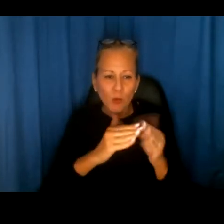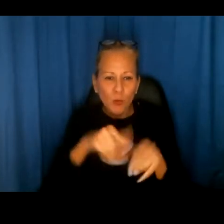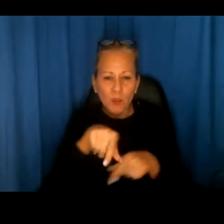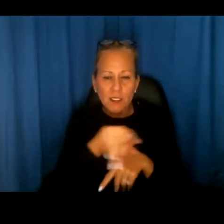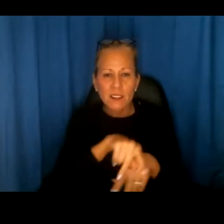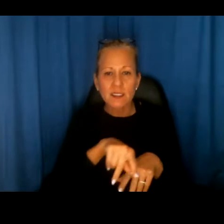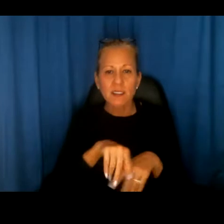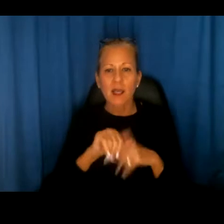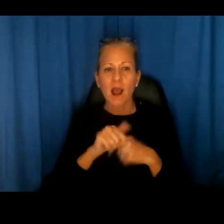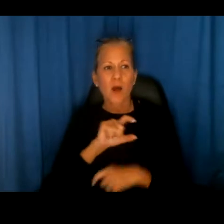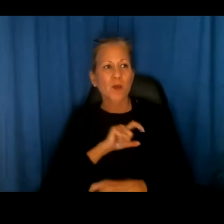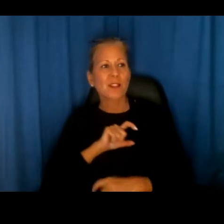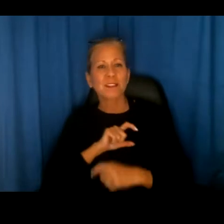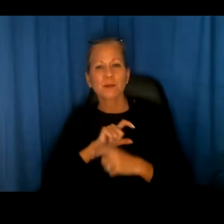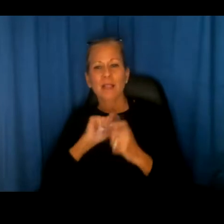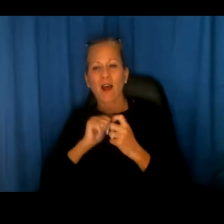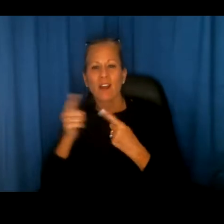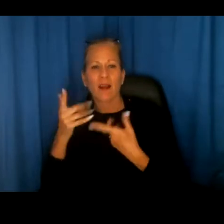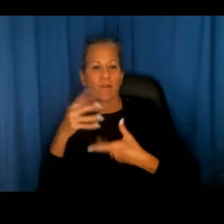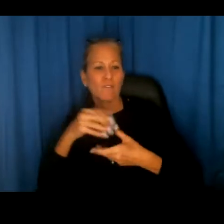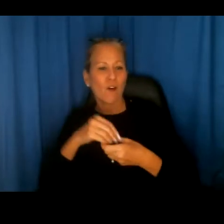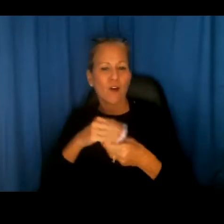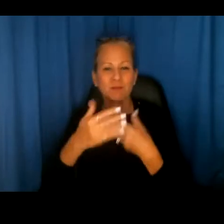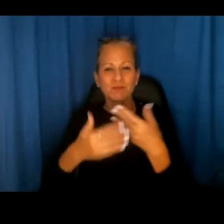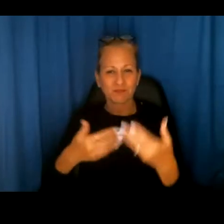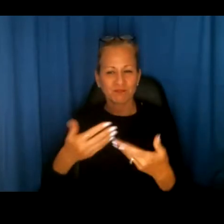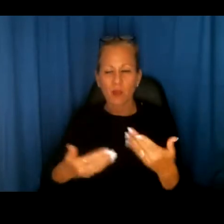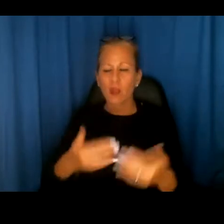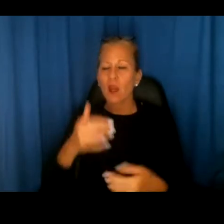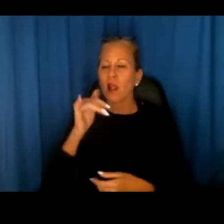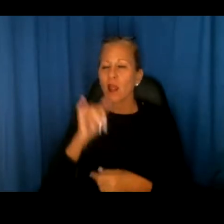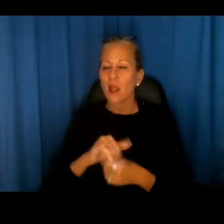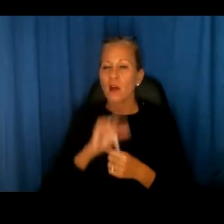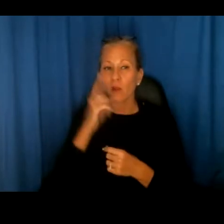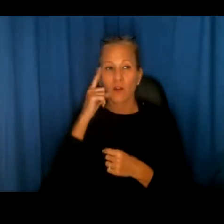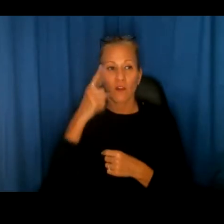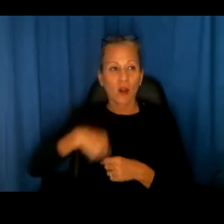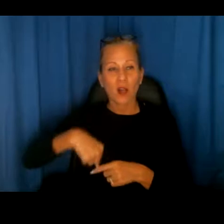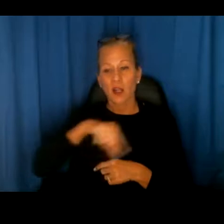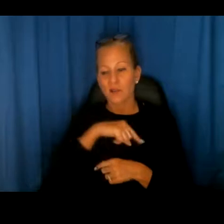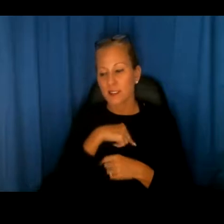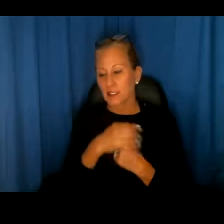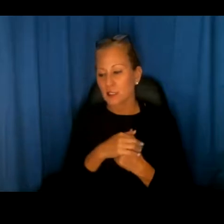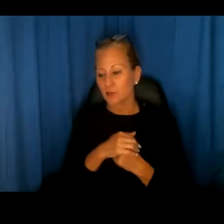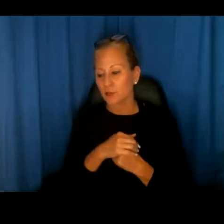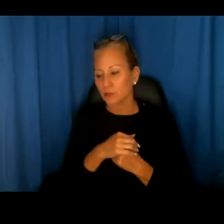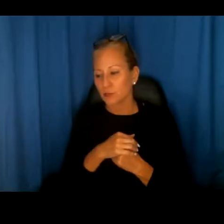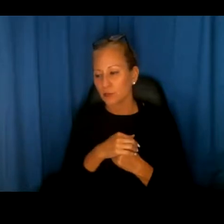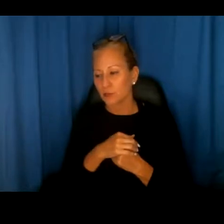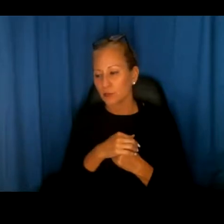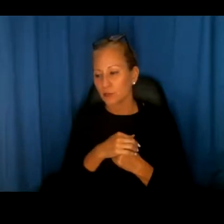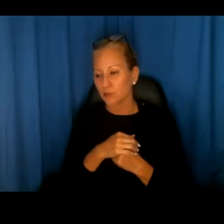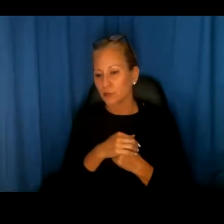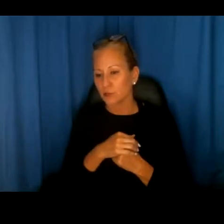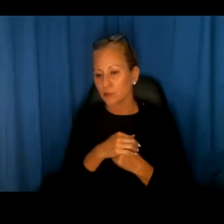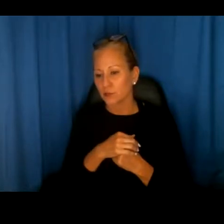policing figures into all of that. Uh, so this really for, for all of us has been, um, uh, a